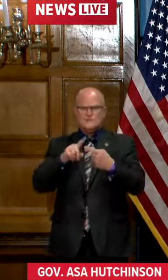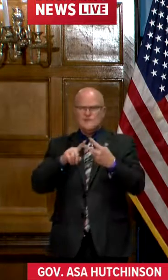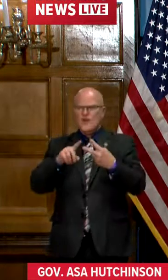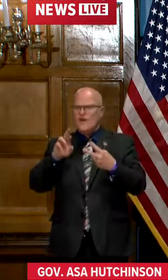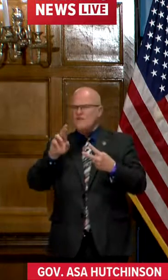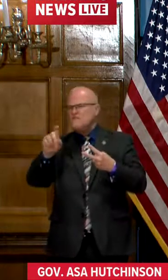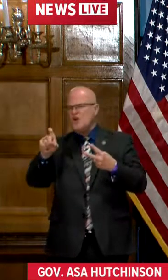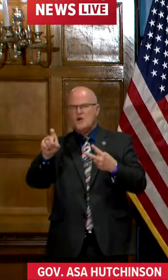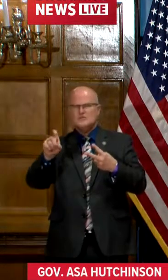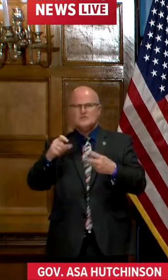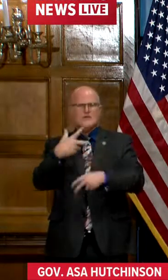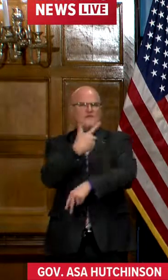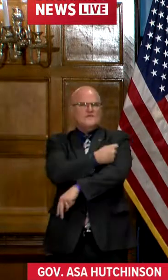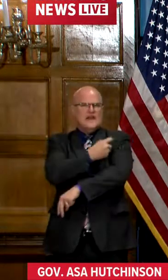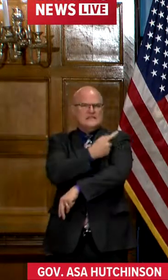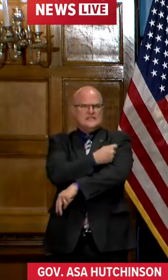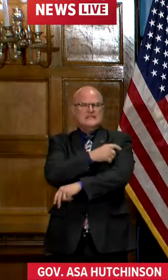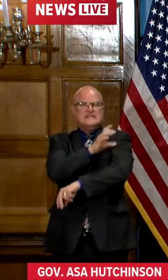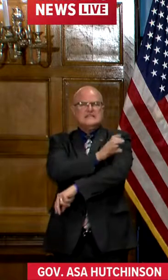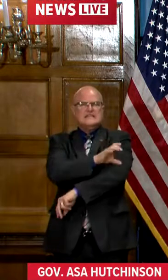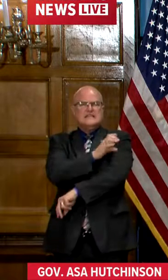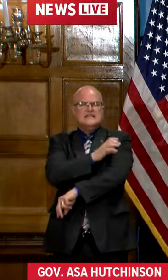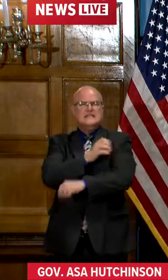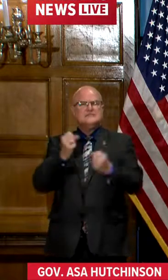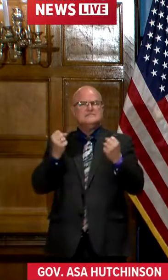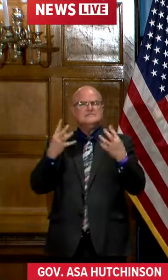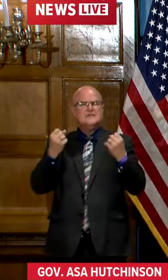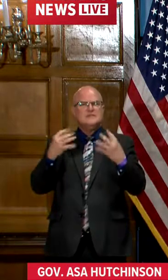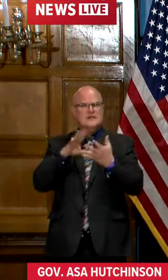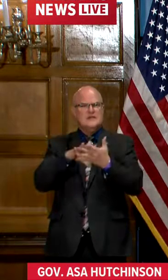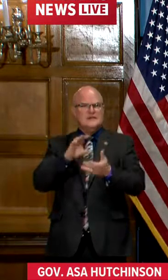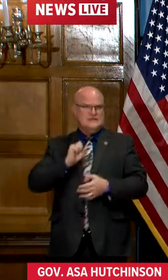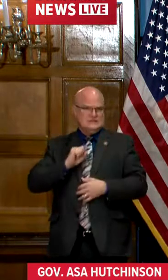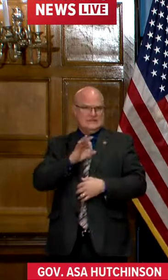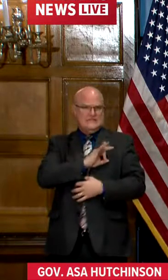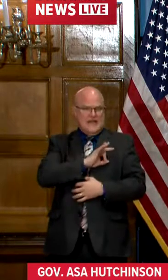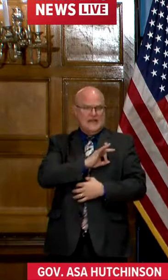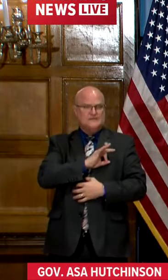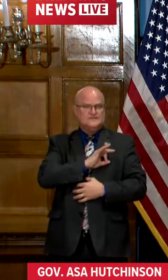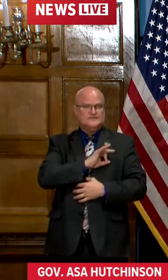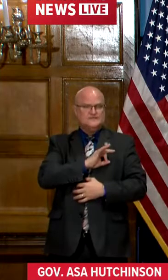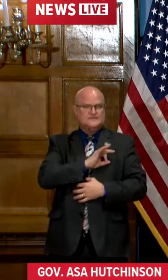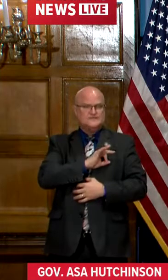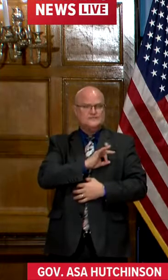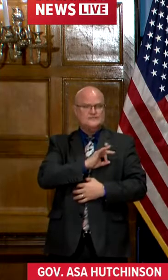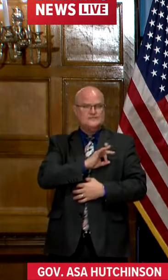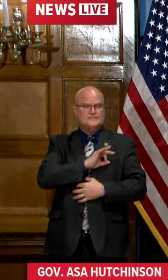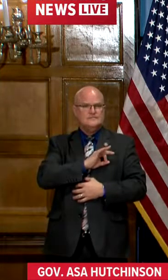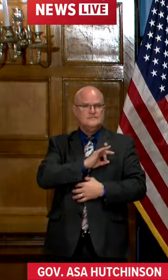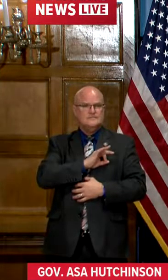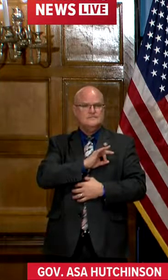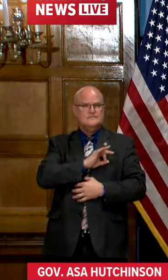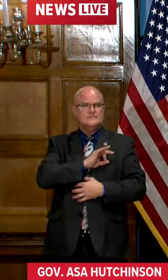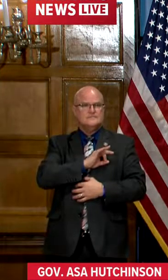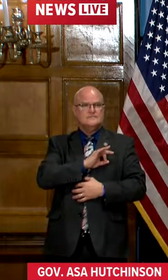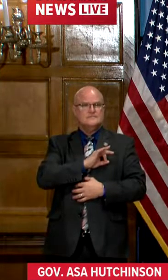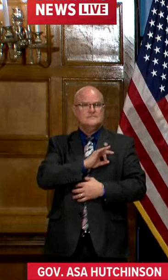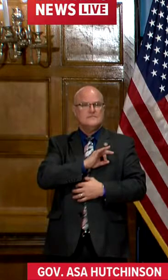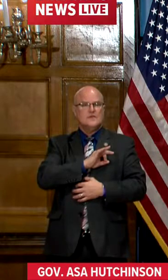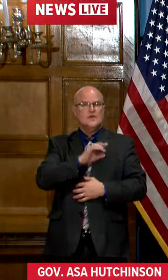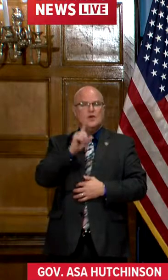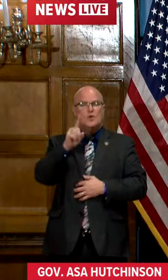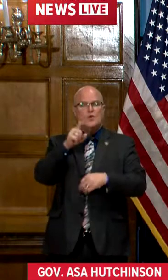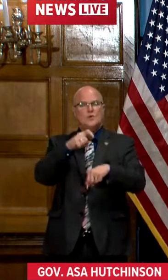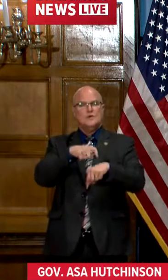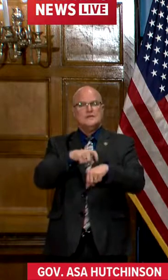for a vaccination clinic of a large number of their staff. And in one